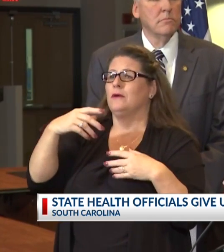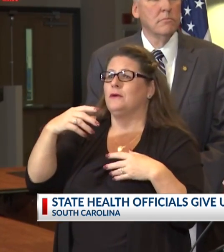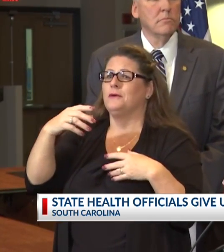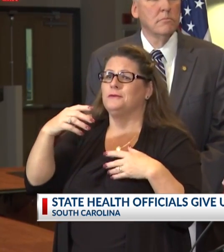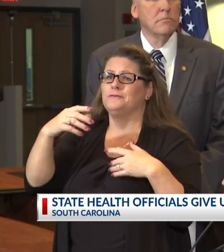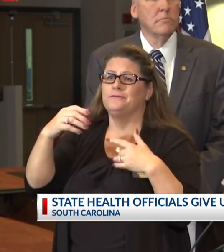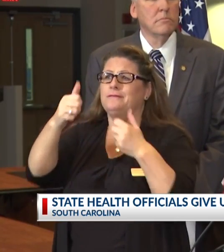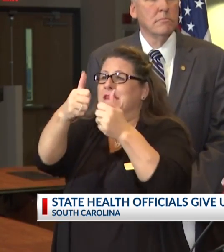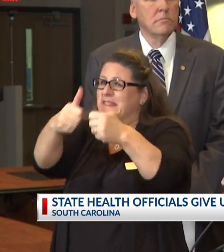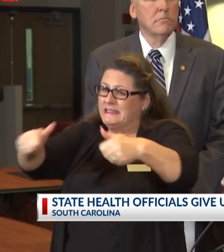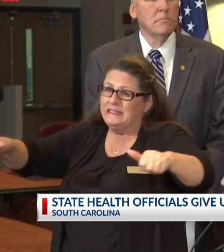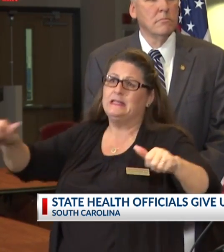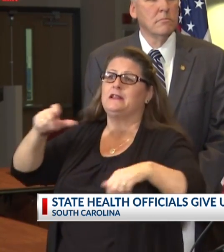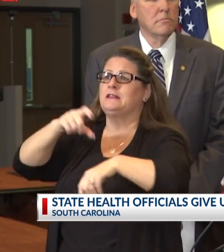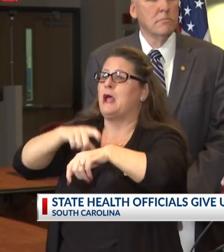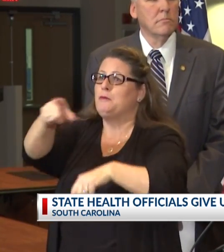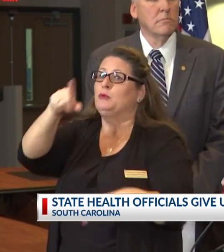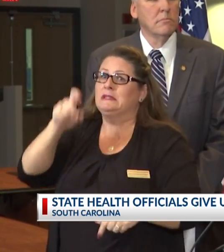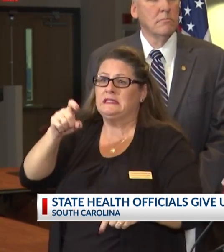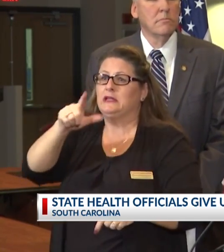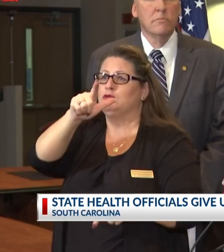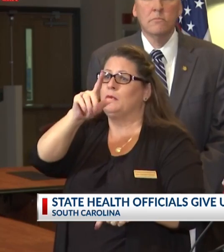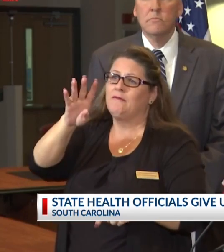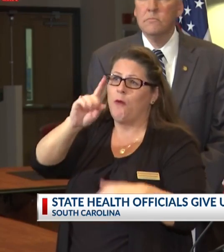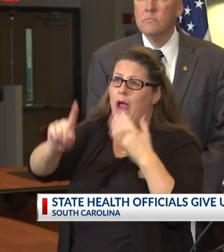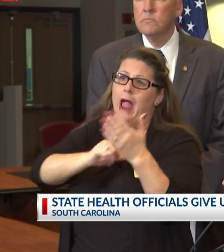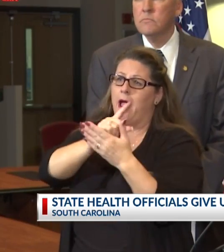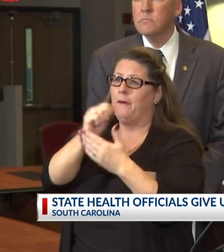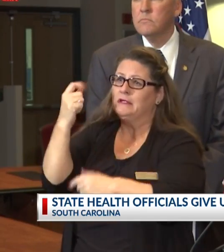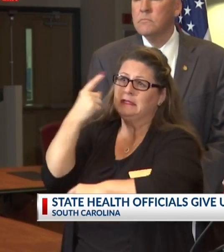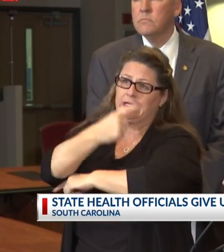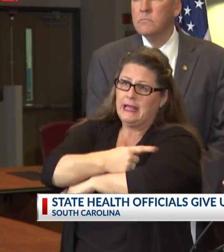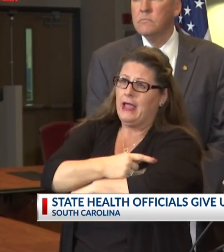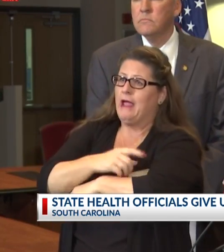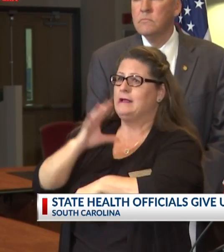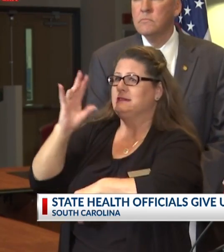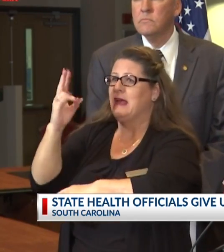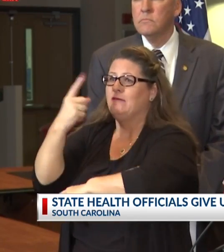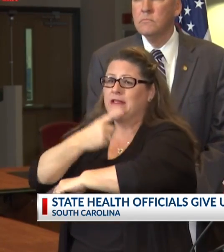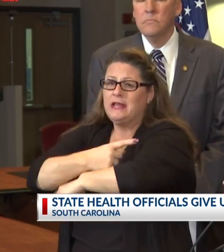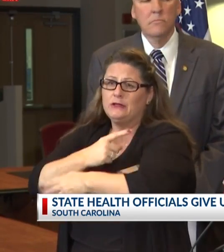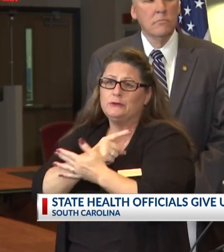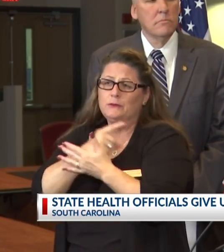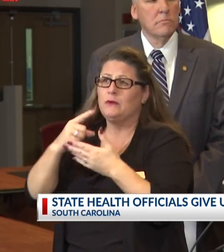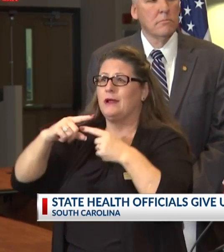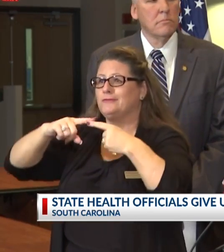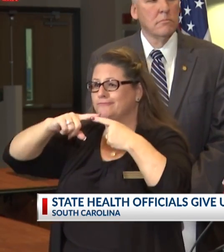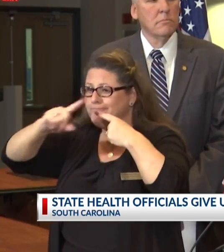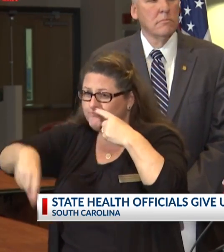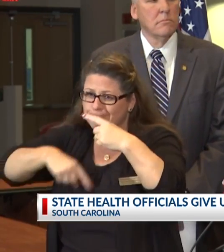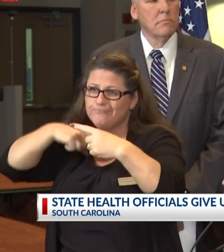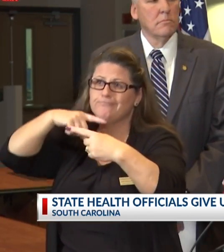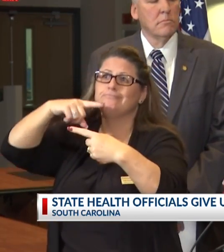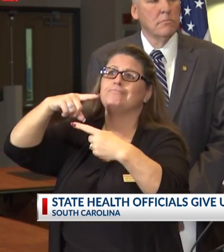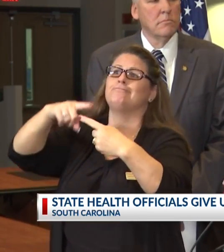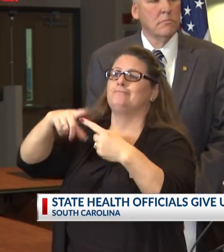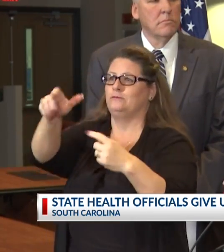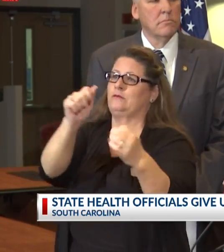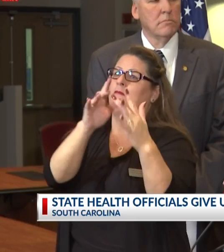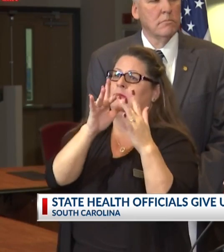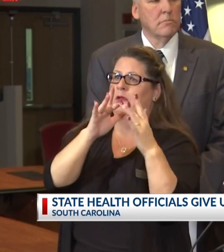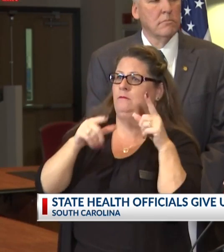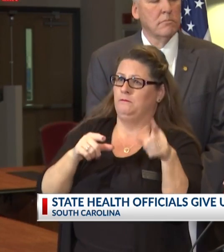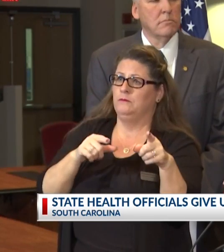24 hours a day, seven days a week, 365 days a year. If you have flu-like symptoms or if you just have